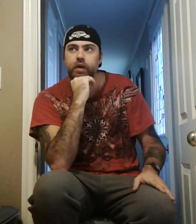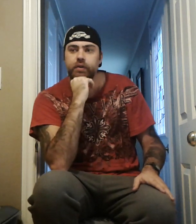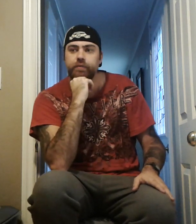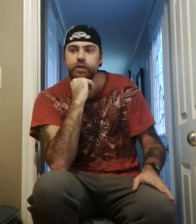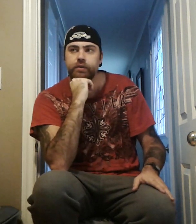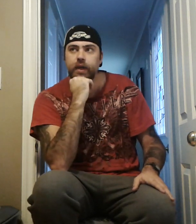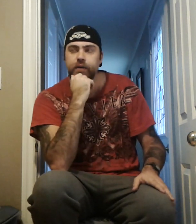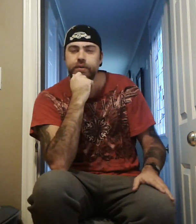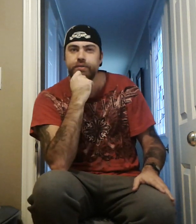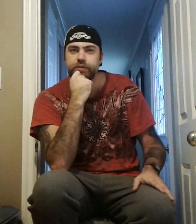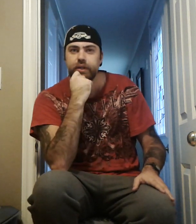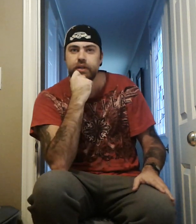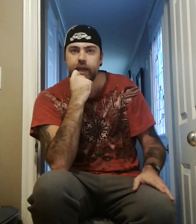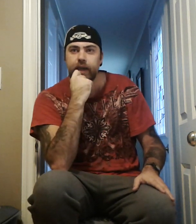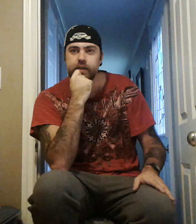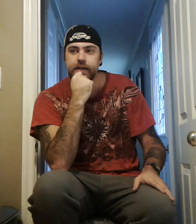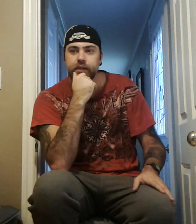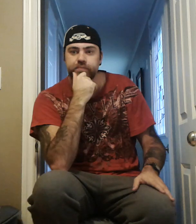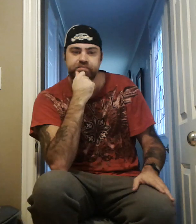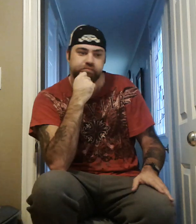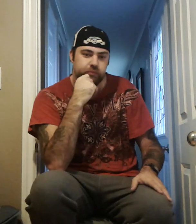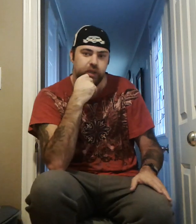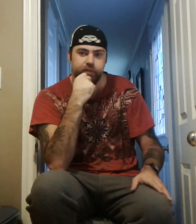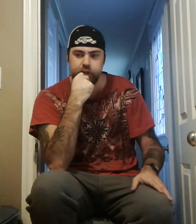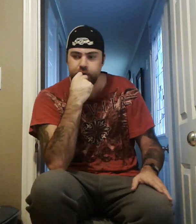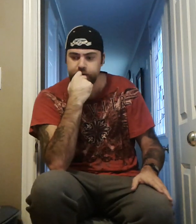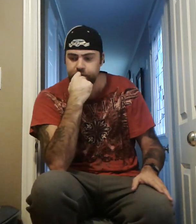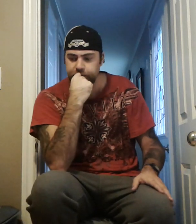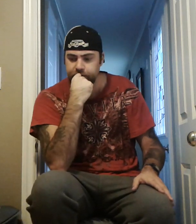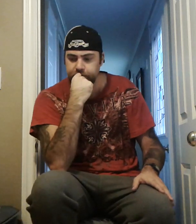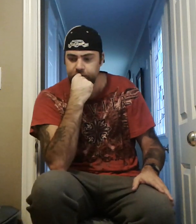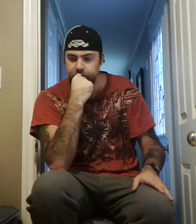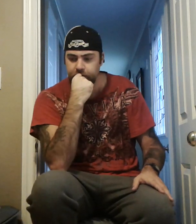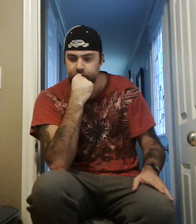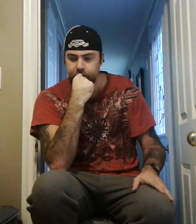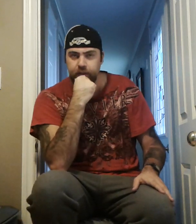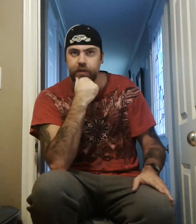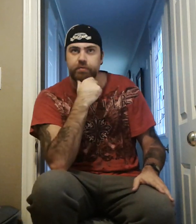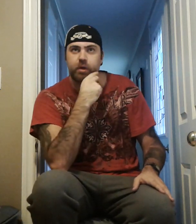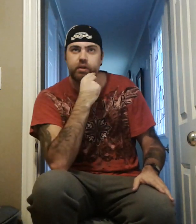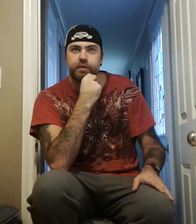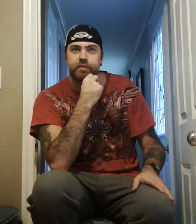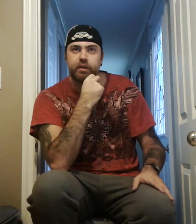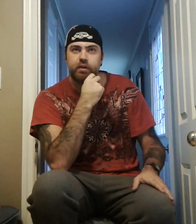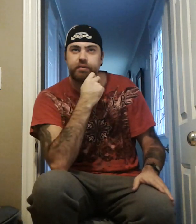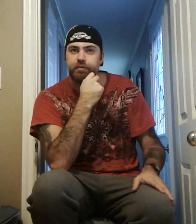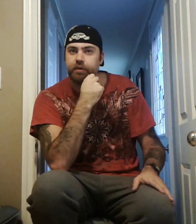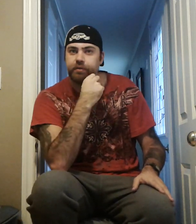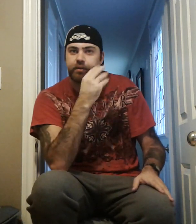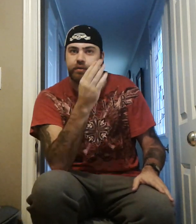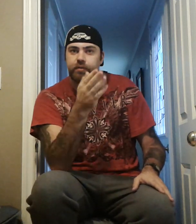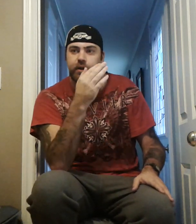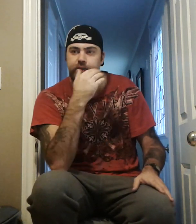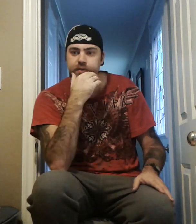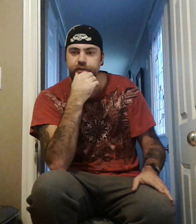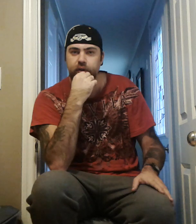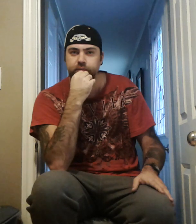comment about that, if you've seen that, um, let me know what you think of it, as well as, say, the Survivor Series, the women's, um,